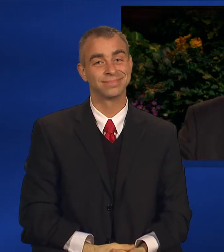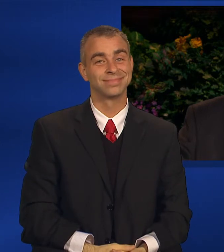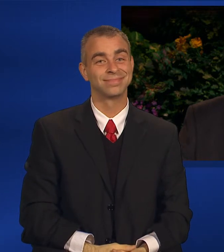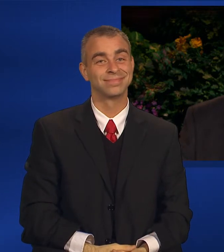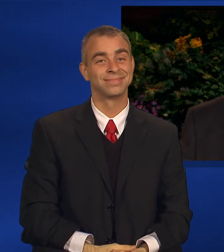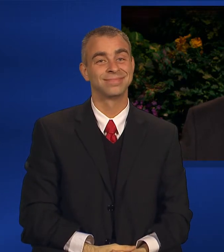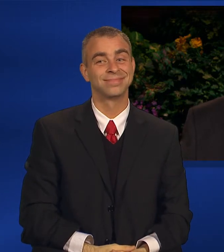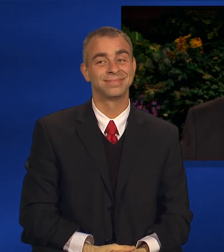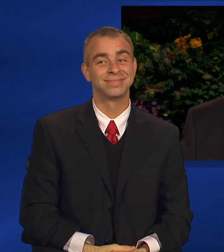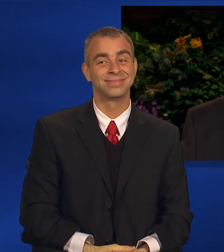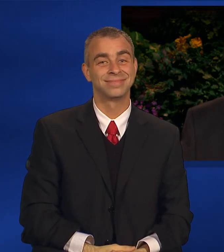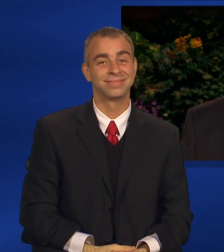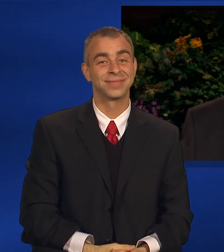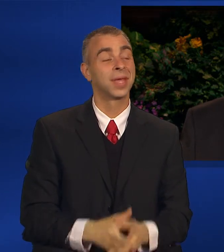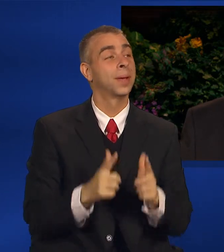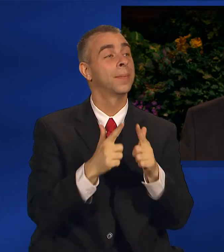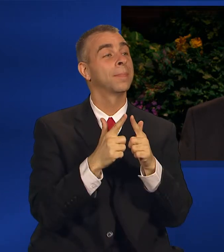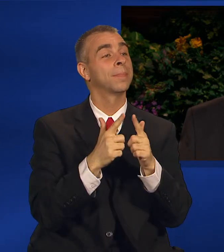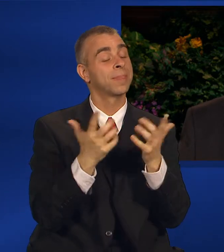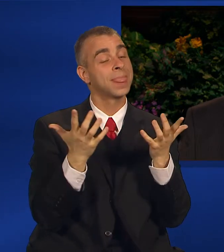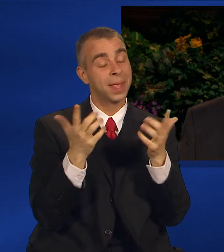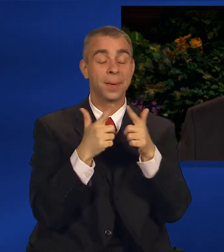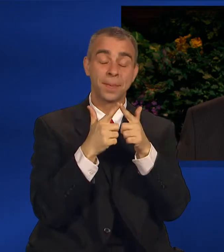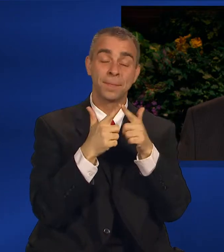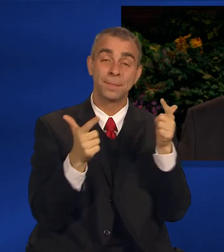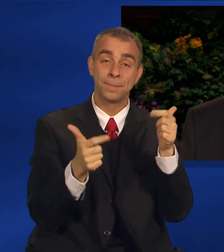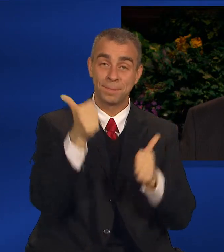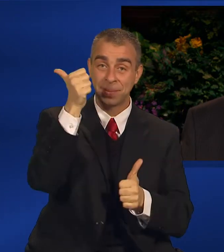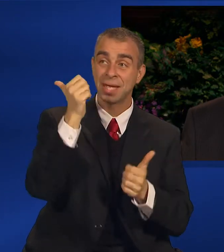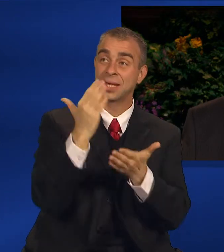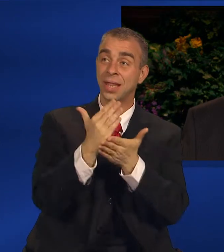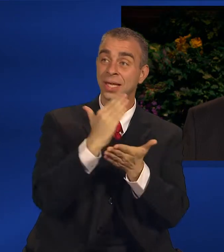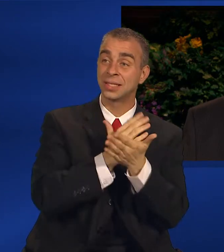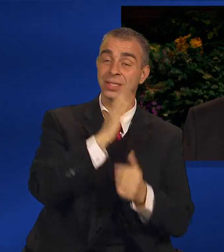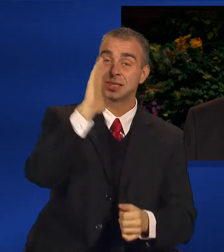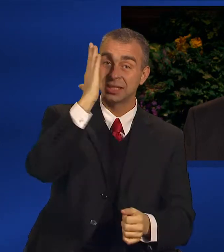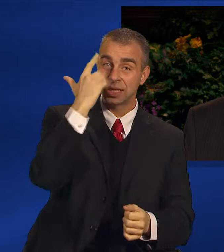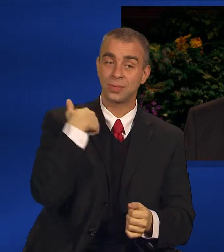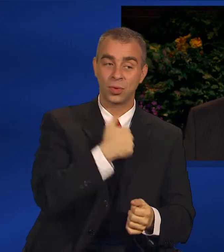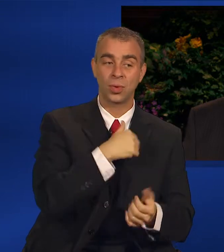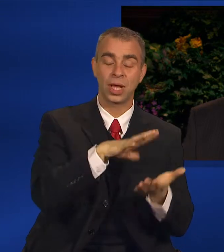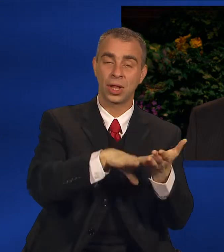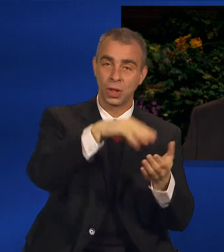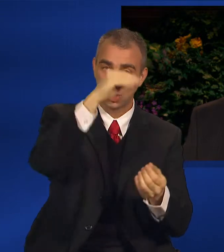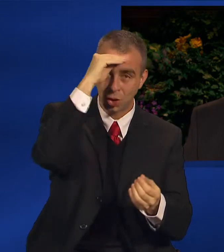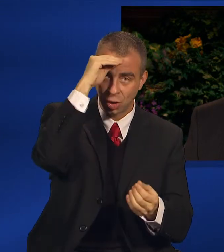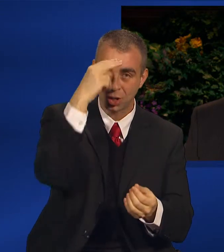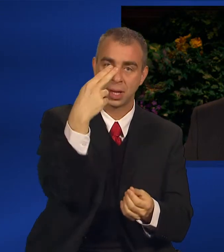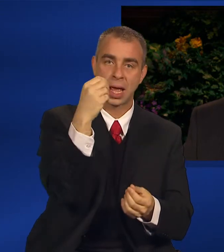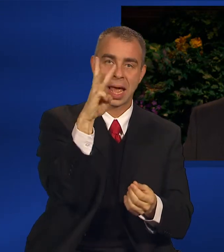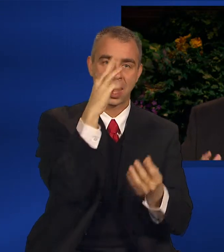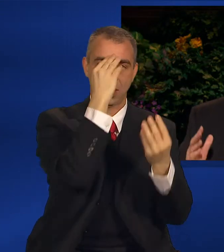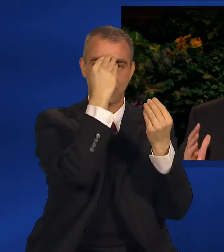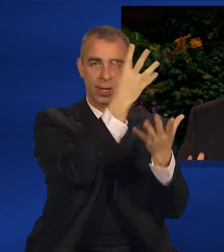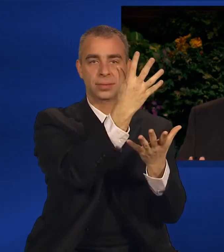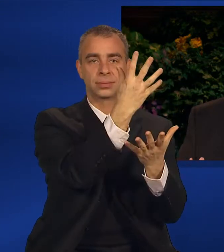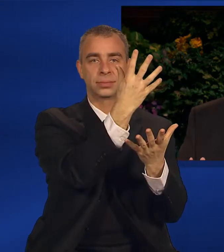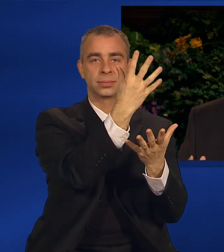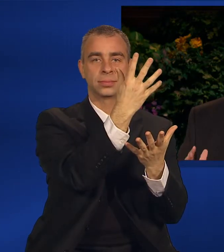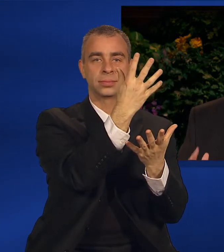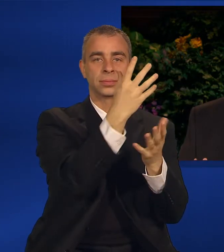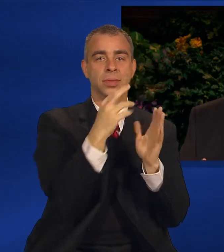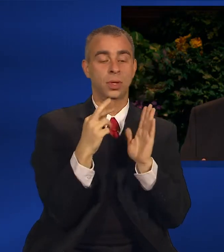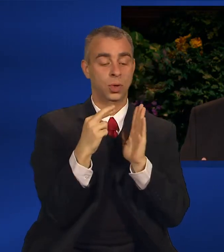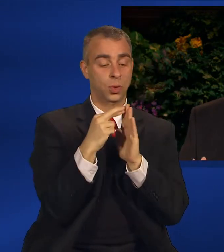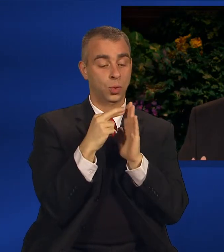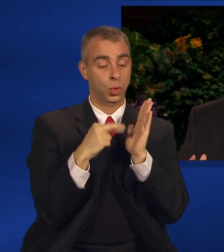not the least of which was the importance of obedience. There are rules